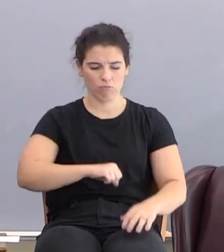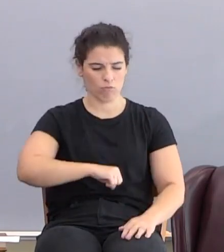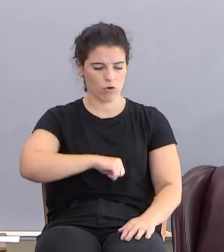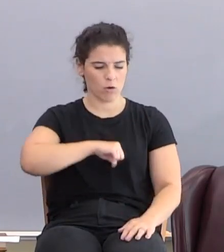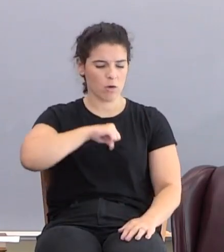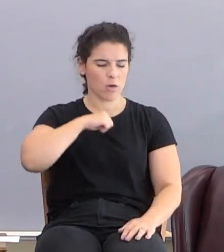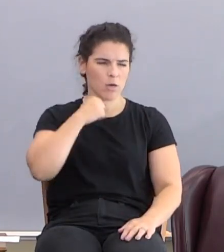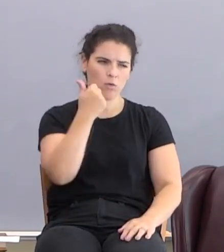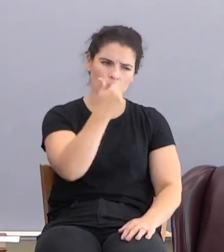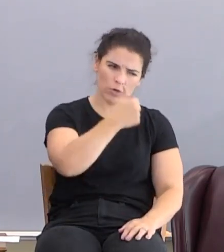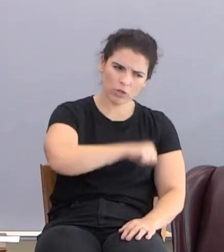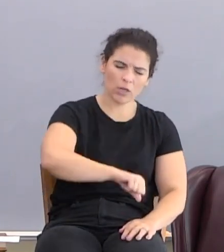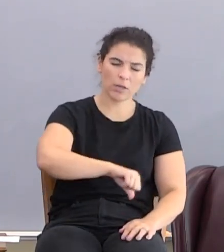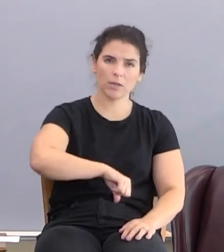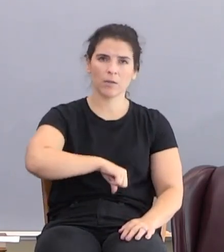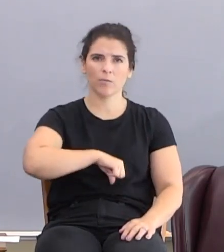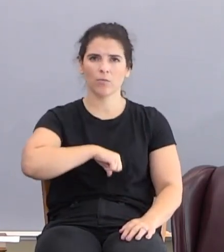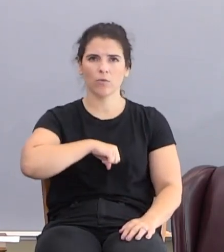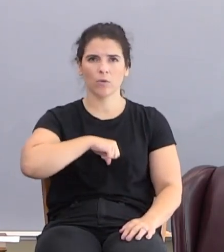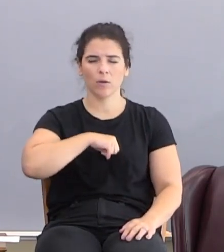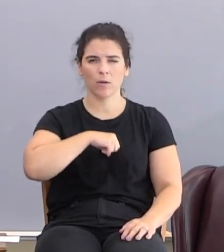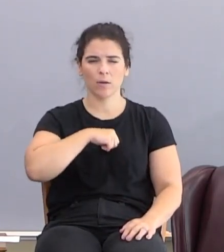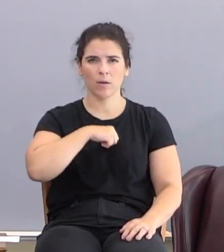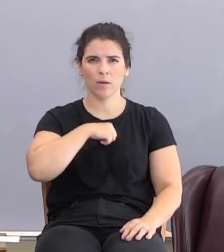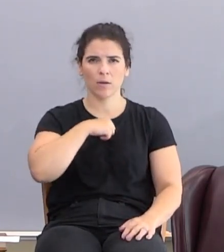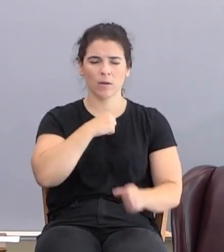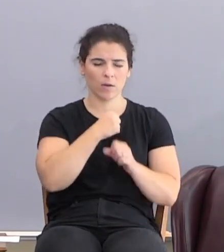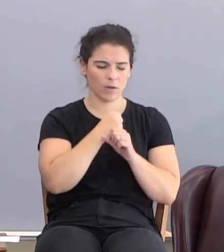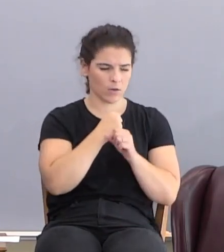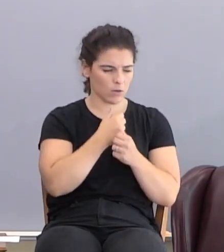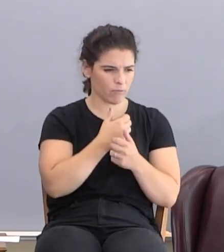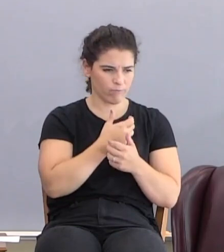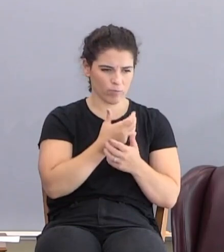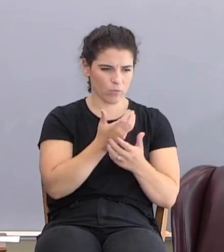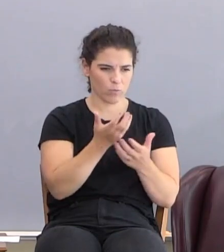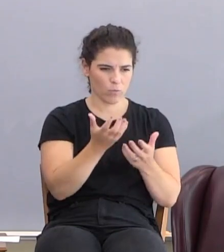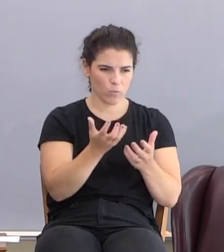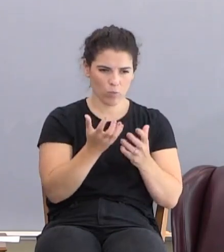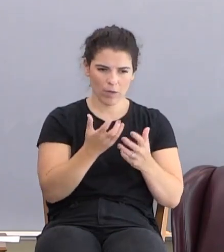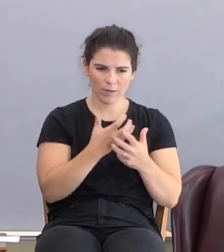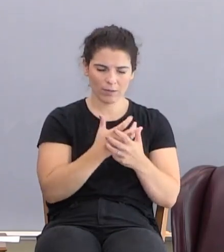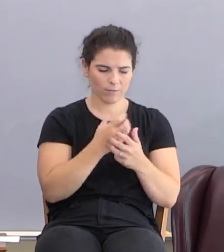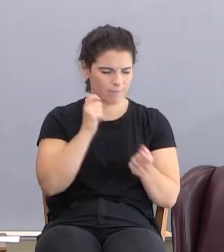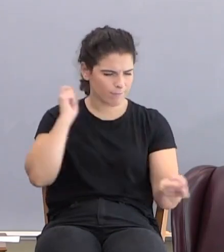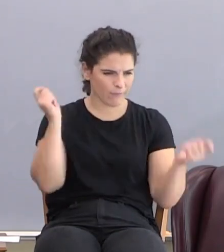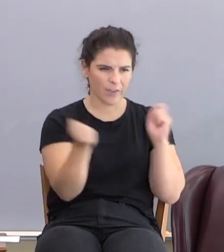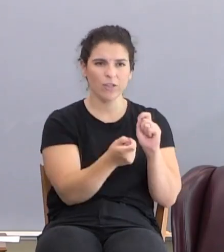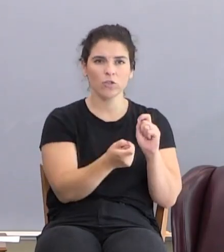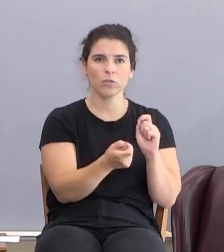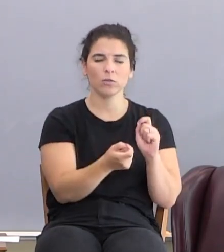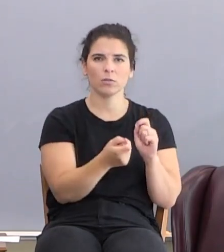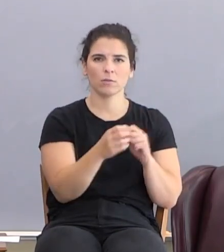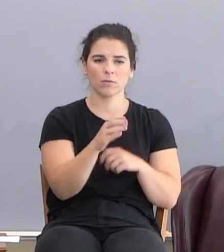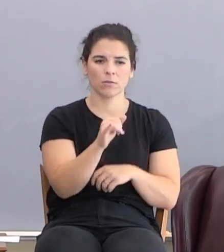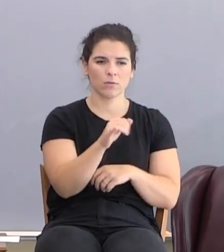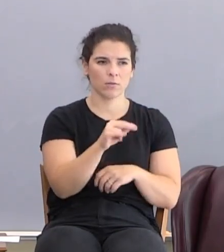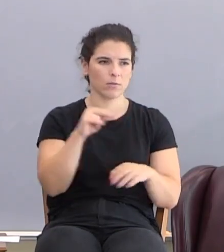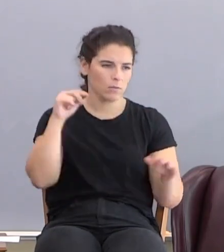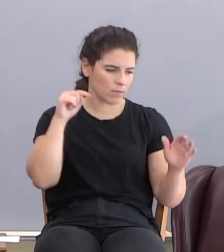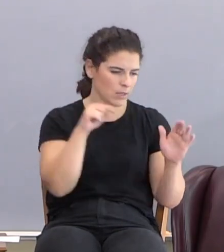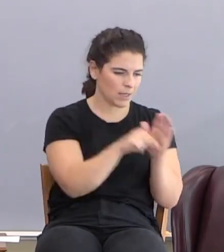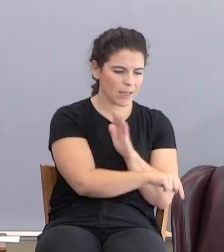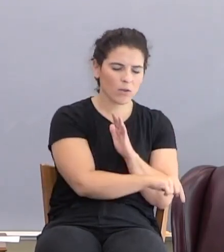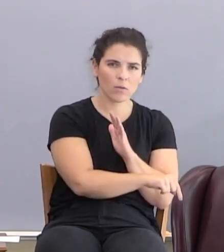Pride, rejected pride, calls out for vengeance. And so Cain slays,